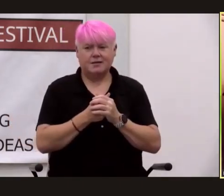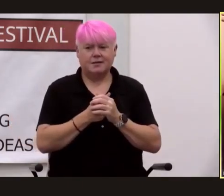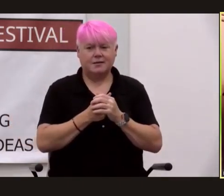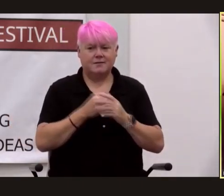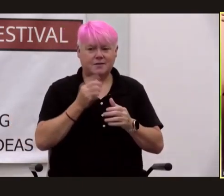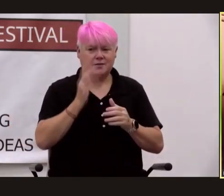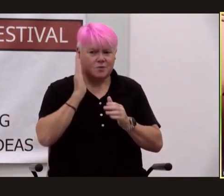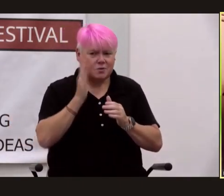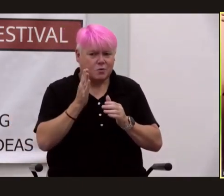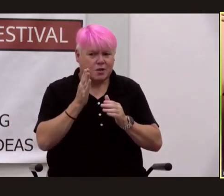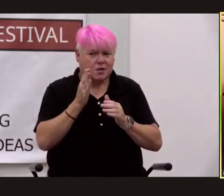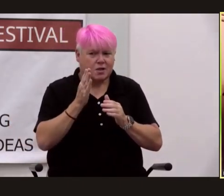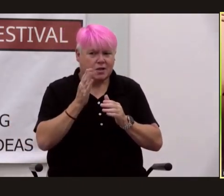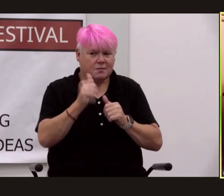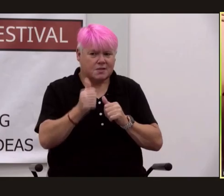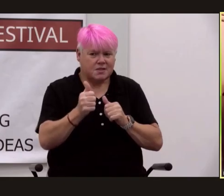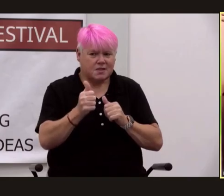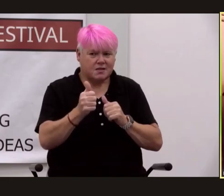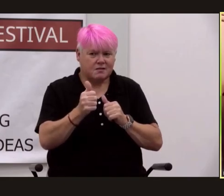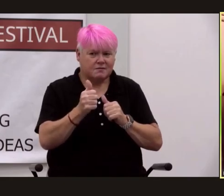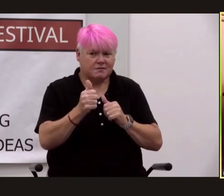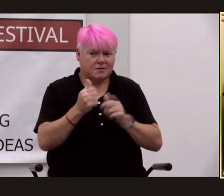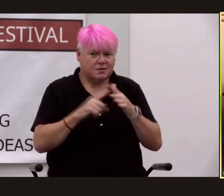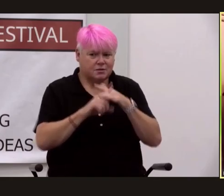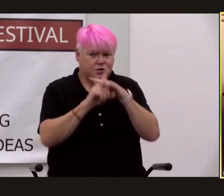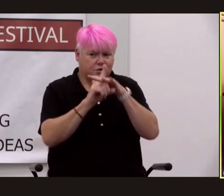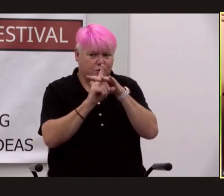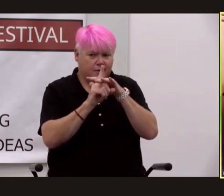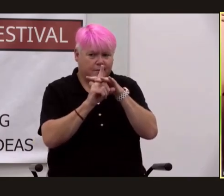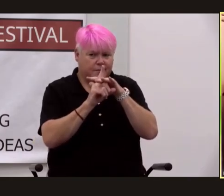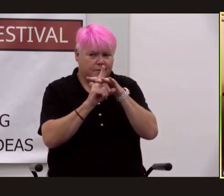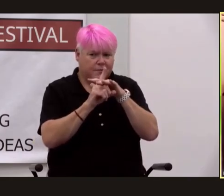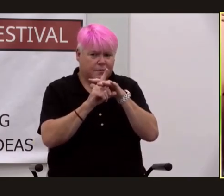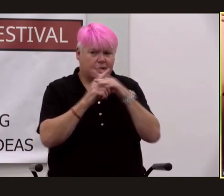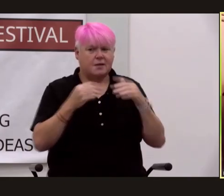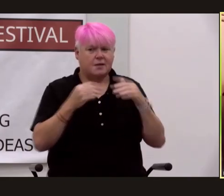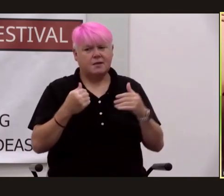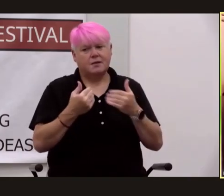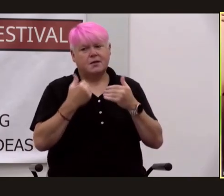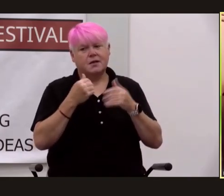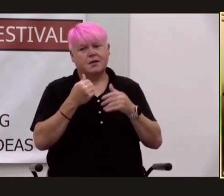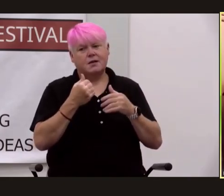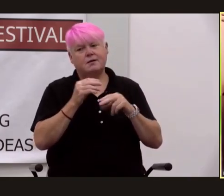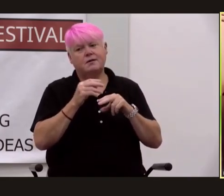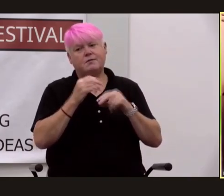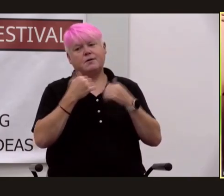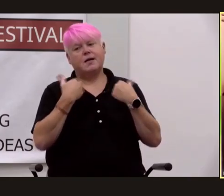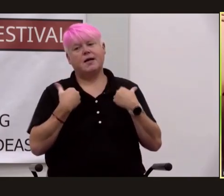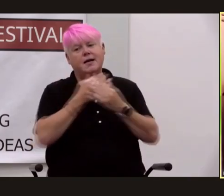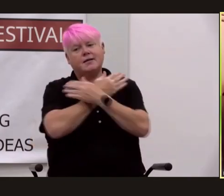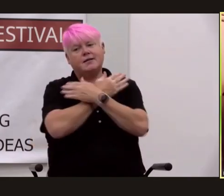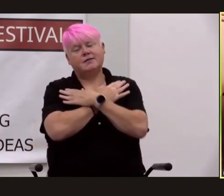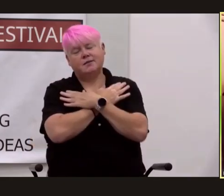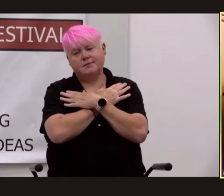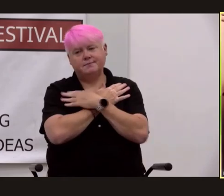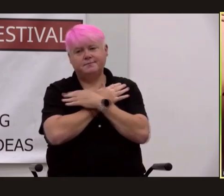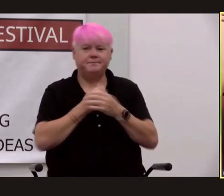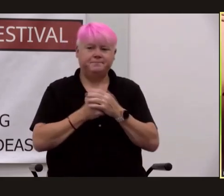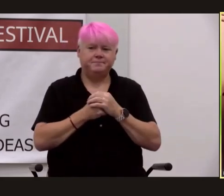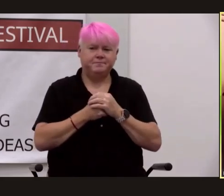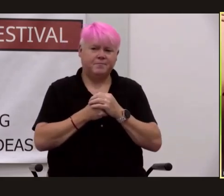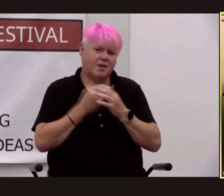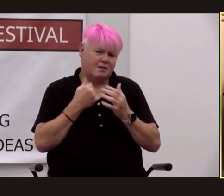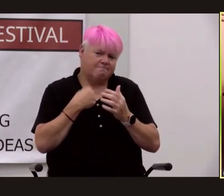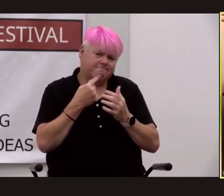himself to appear at ease i have news he said